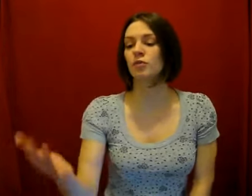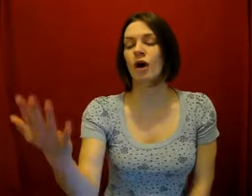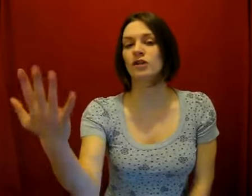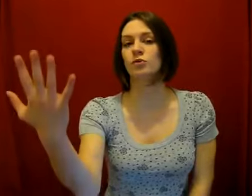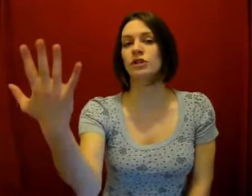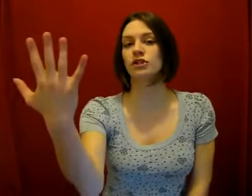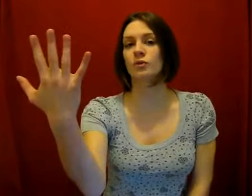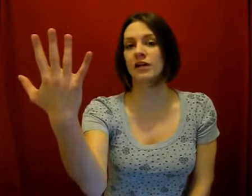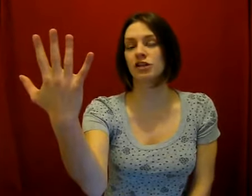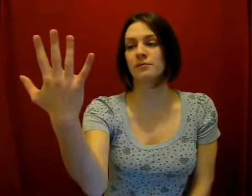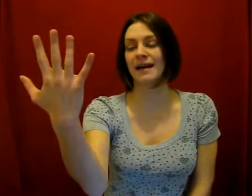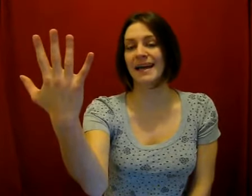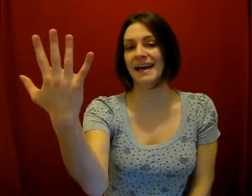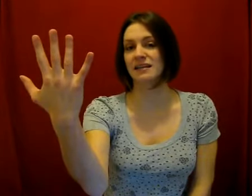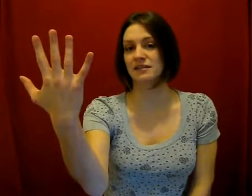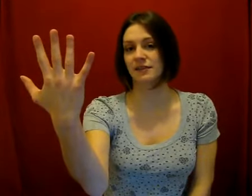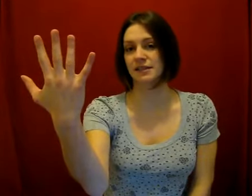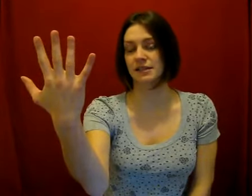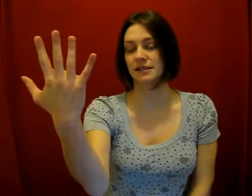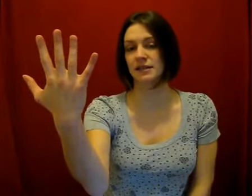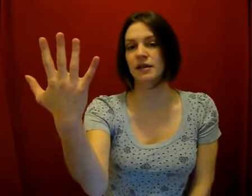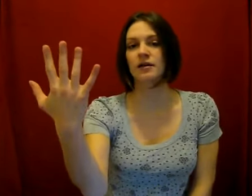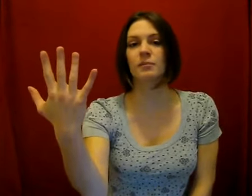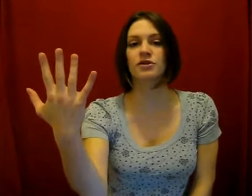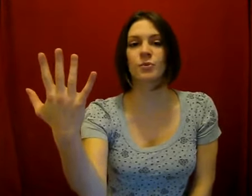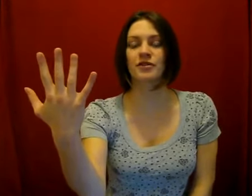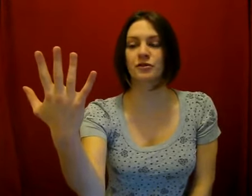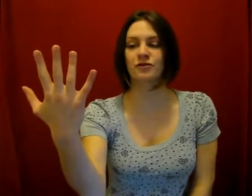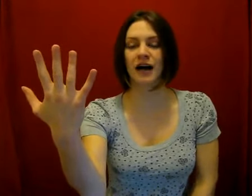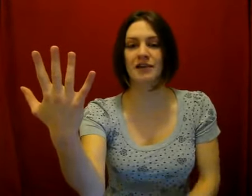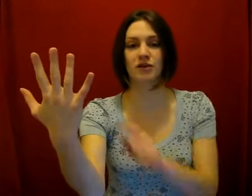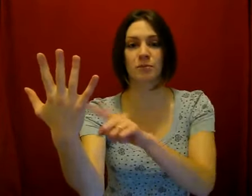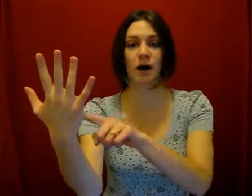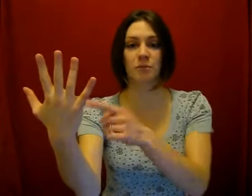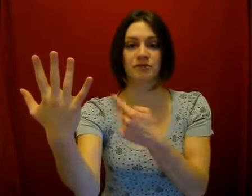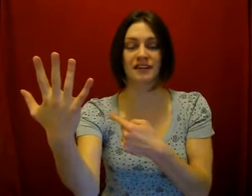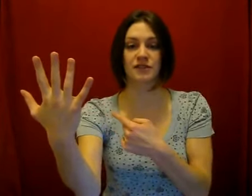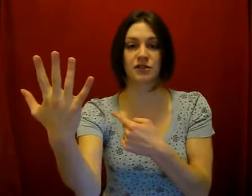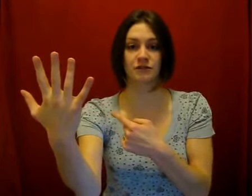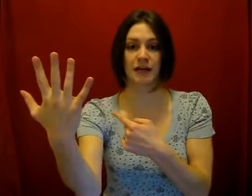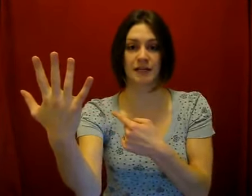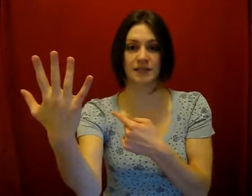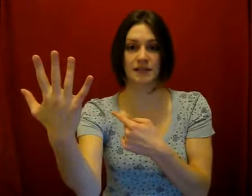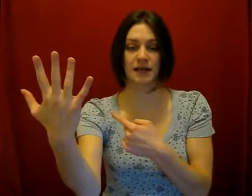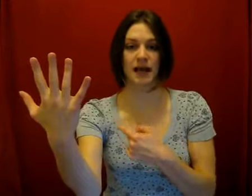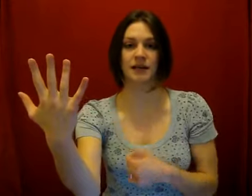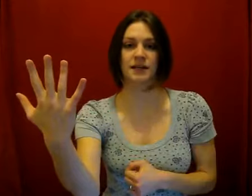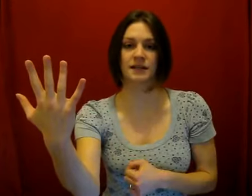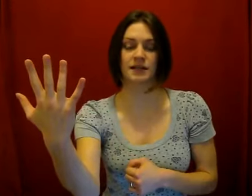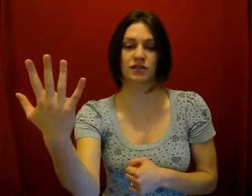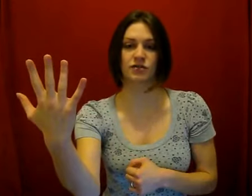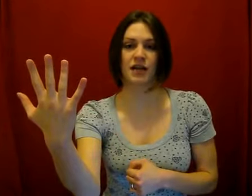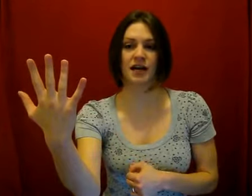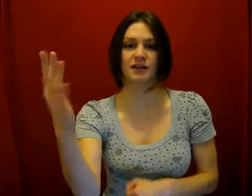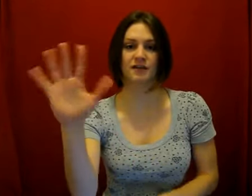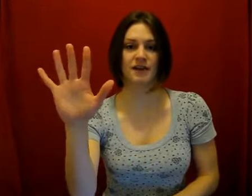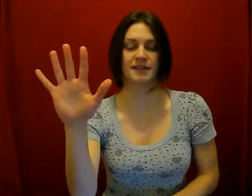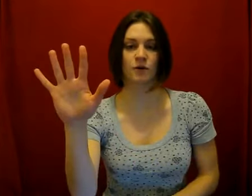you watch which direction my hand is facing. Numbers 1 through 5, your palm faces your face, and 6 through 10, they face out.